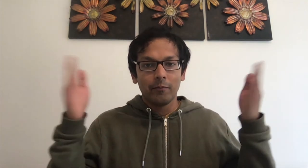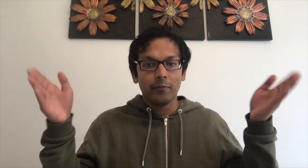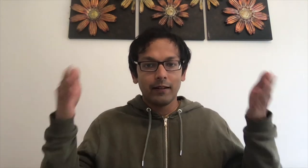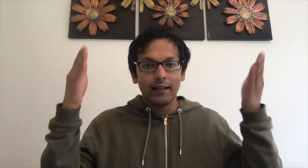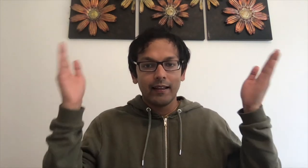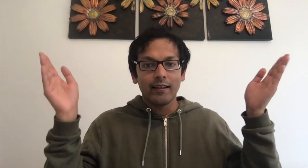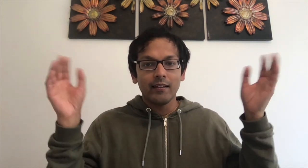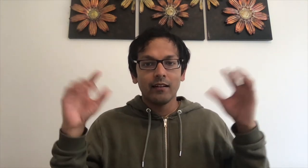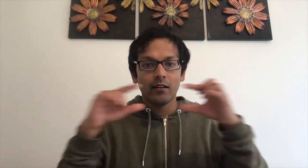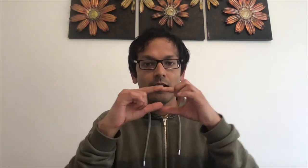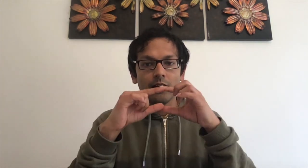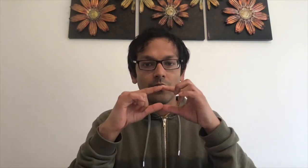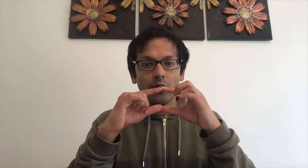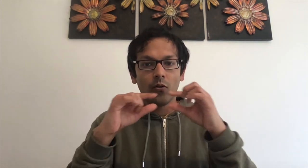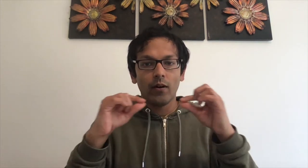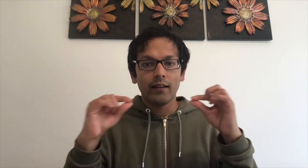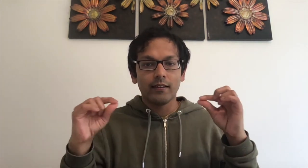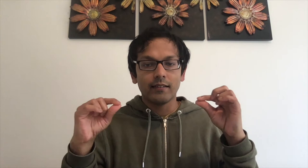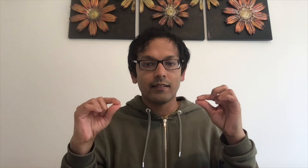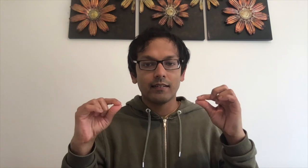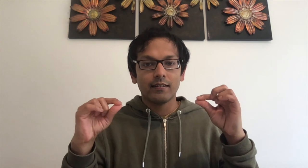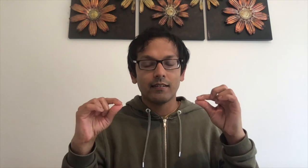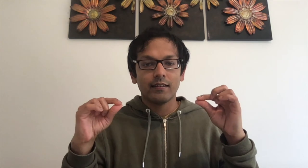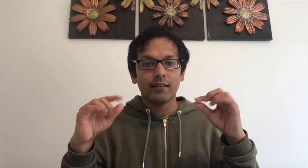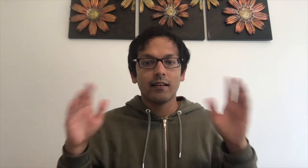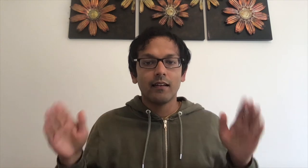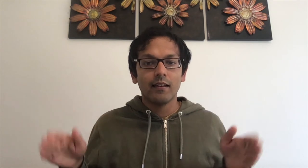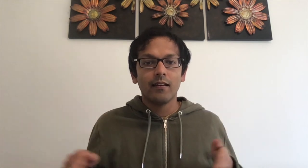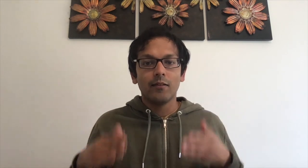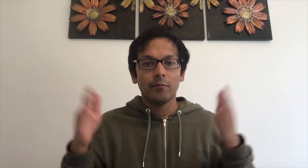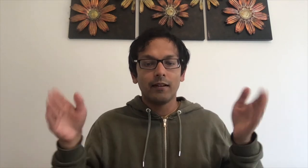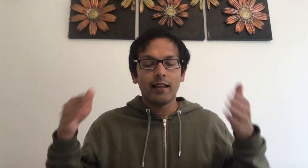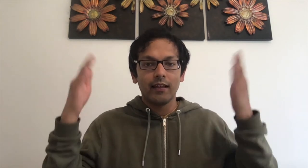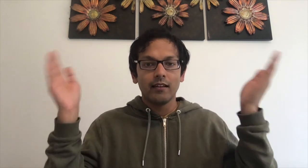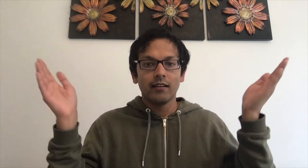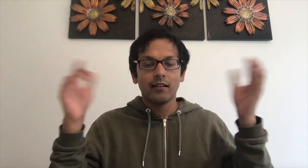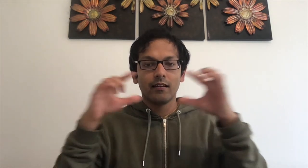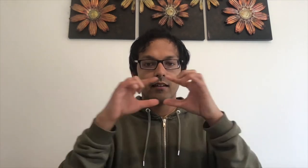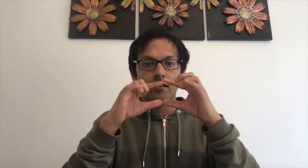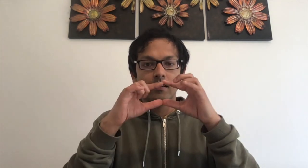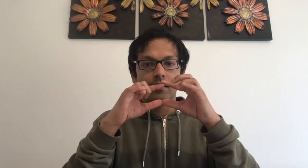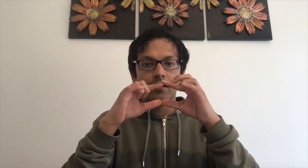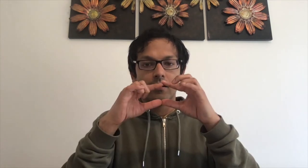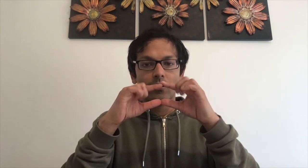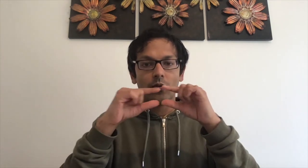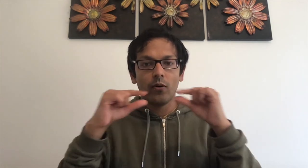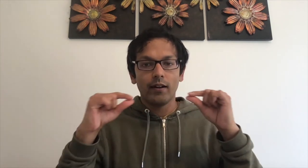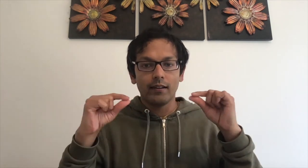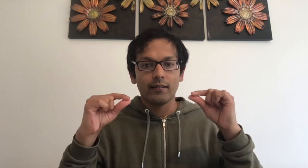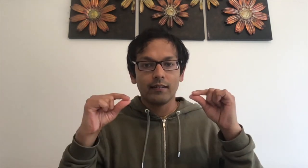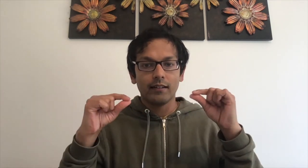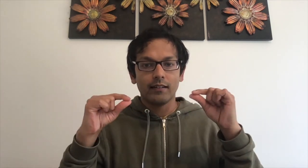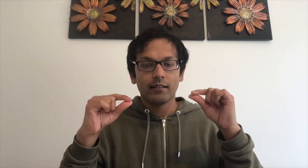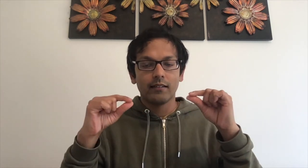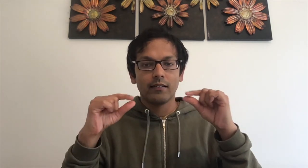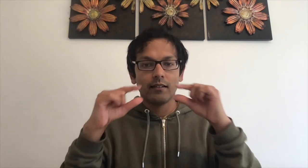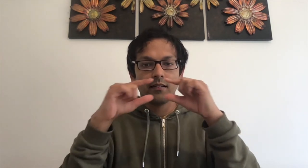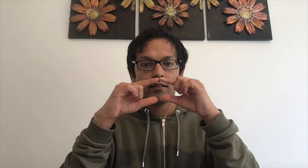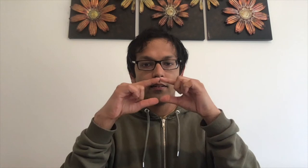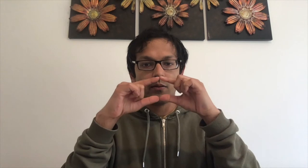Play, quiet. Play, quietly. Play, Play,